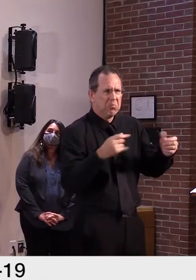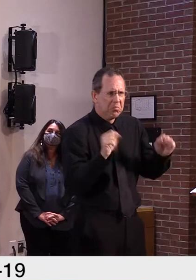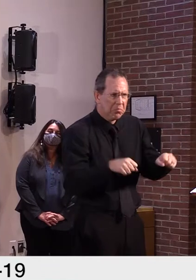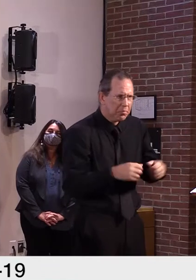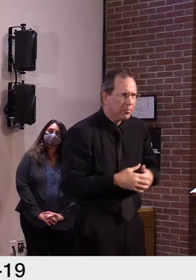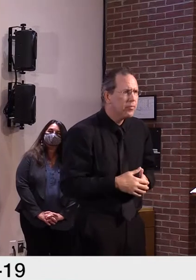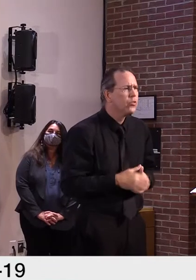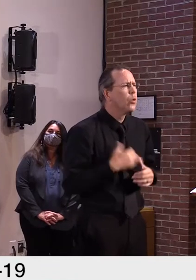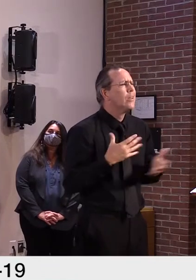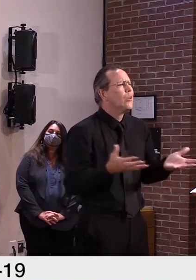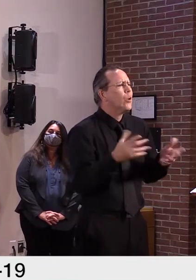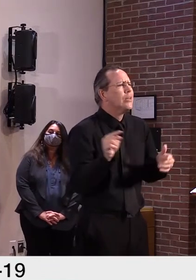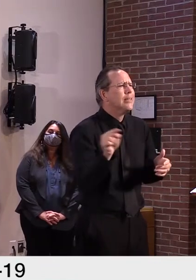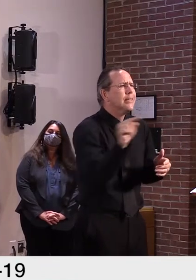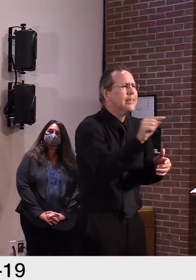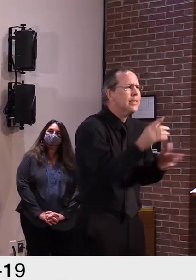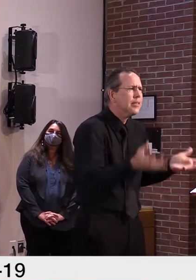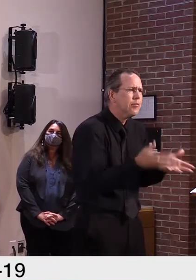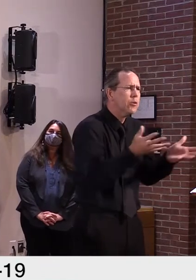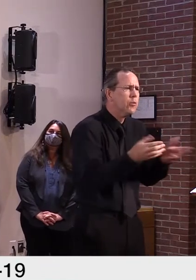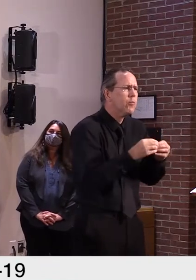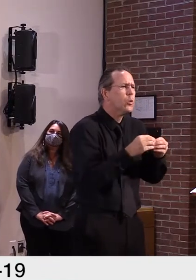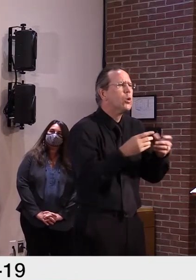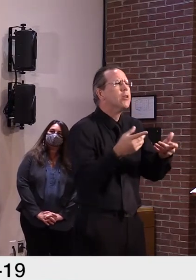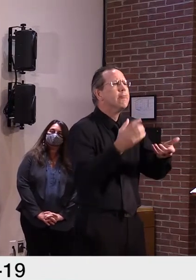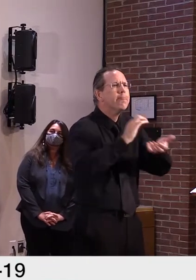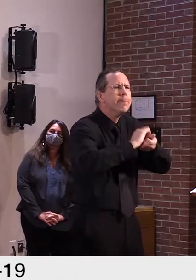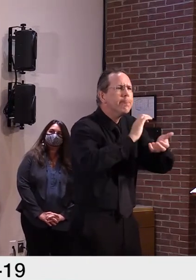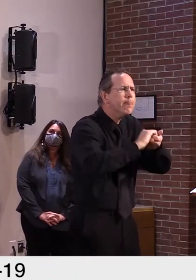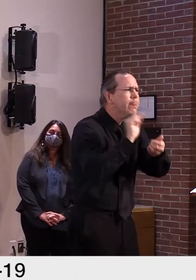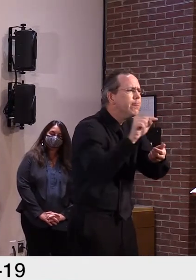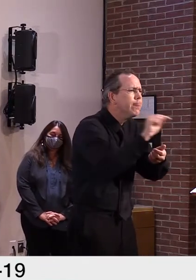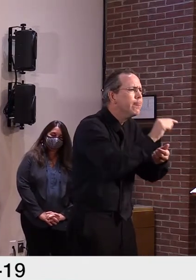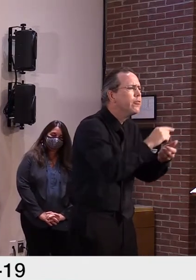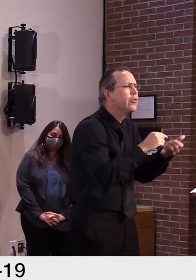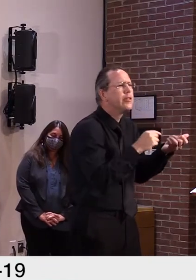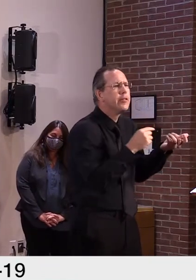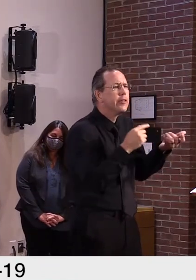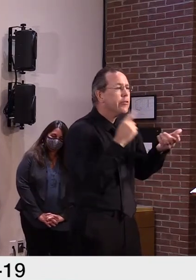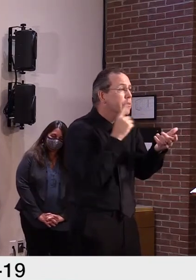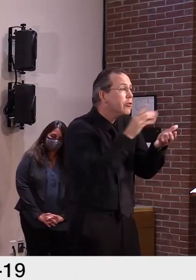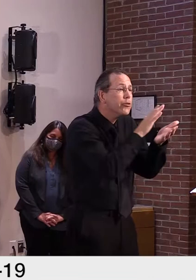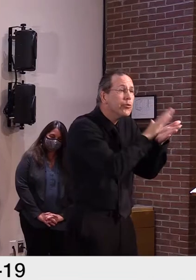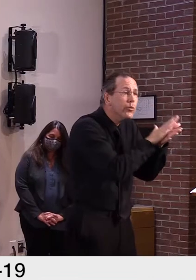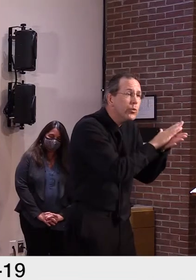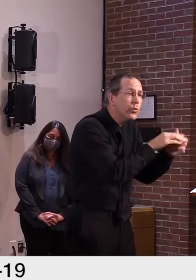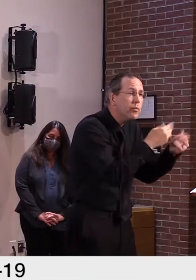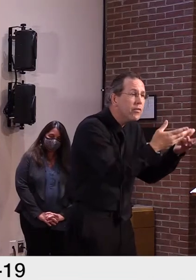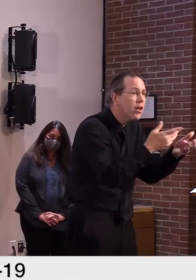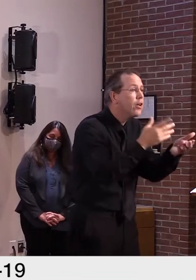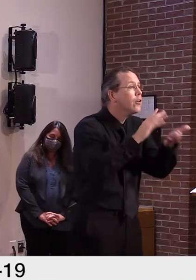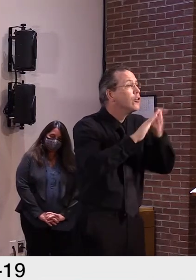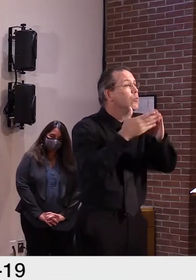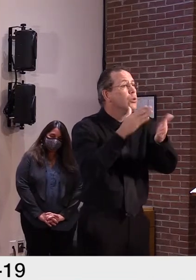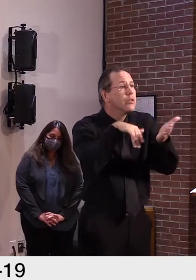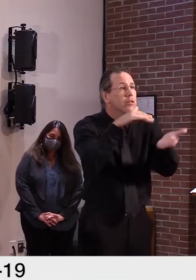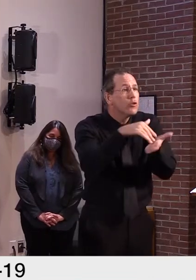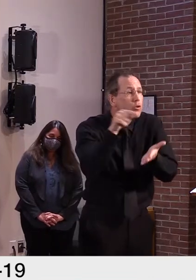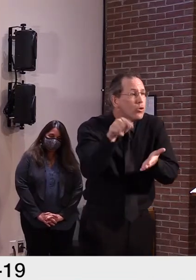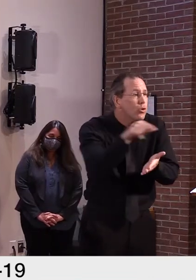to provide clinics where access might be limited, like in schools, community centers, or assisted living facilities.